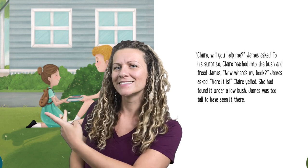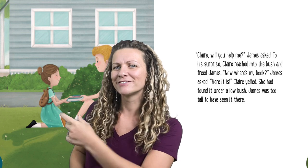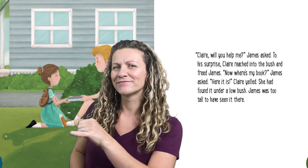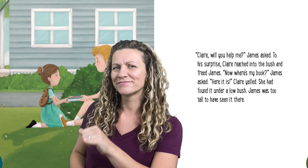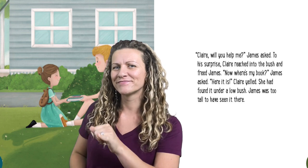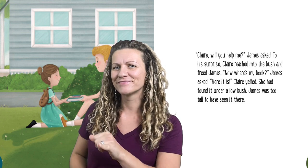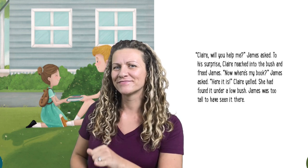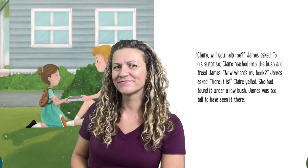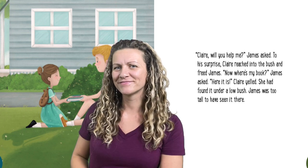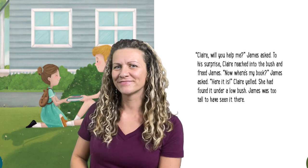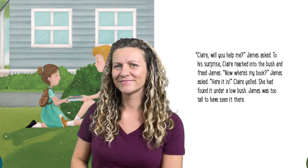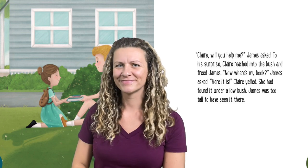there.